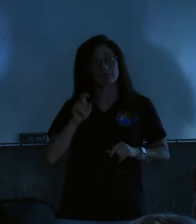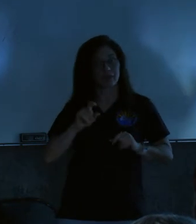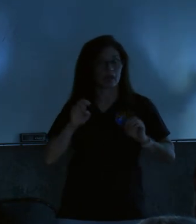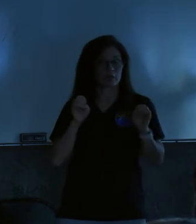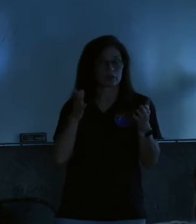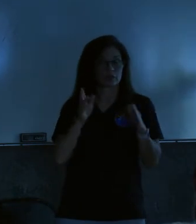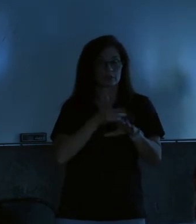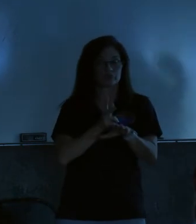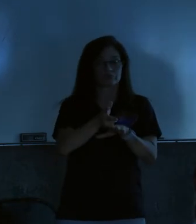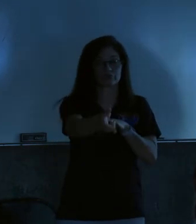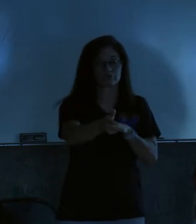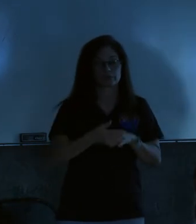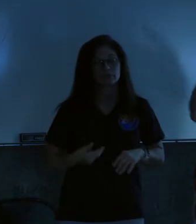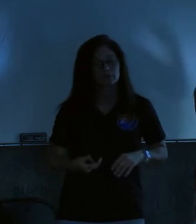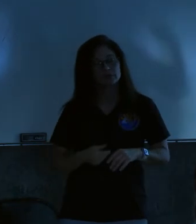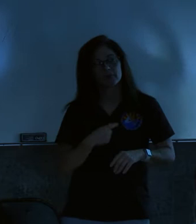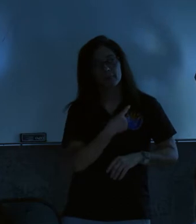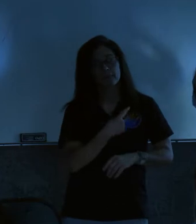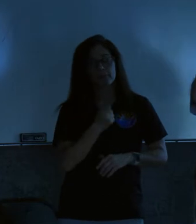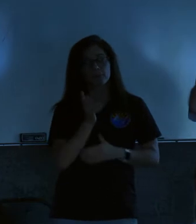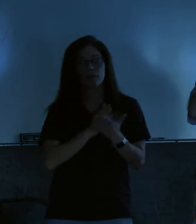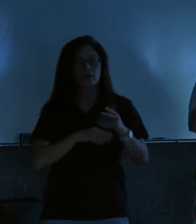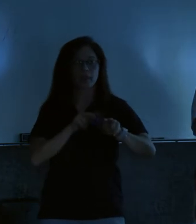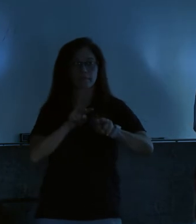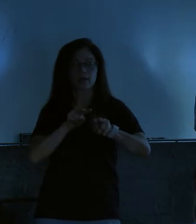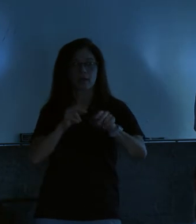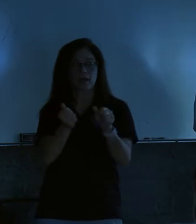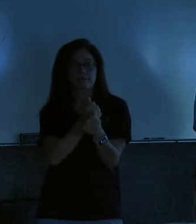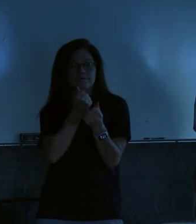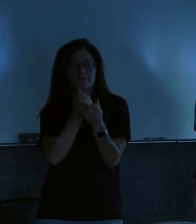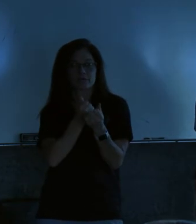that's part of that monitoring everything.